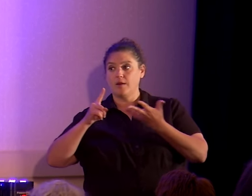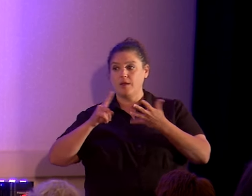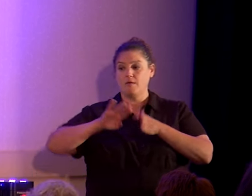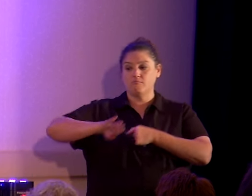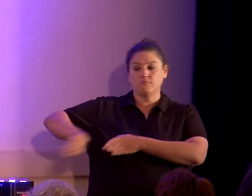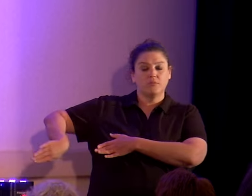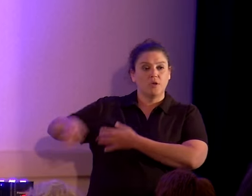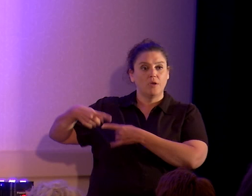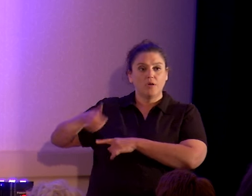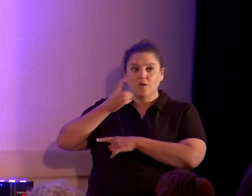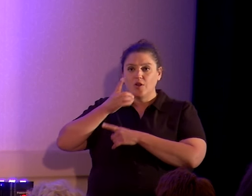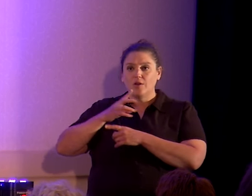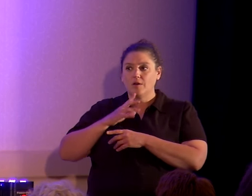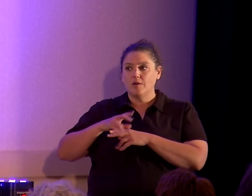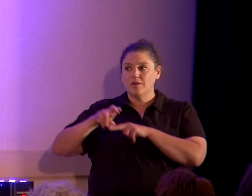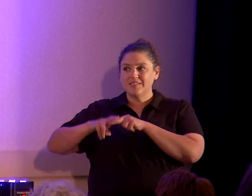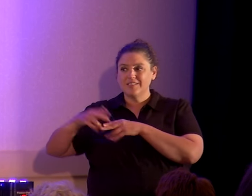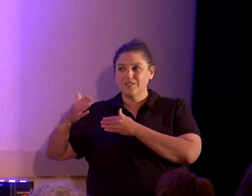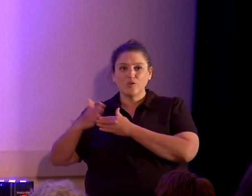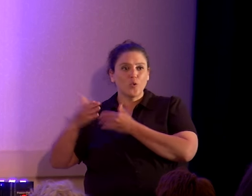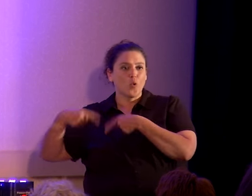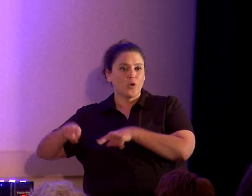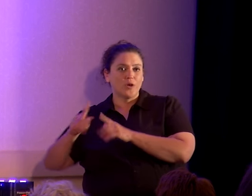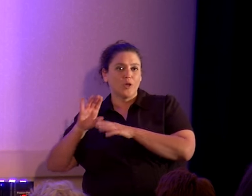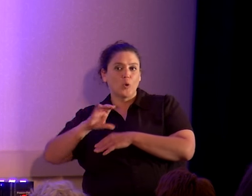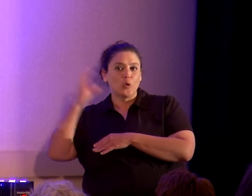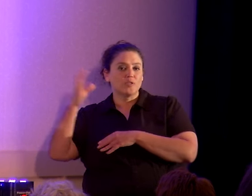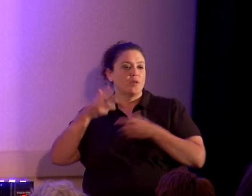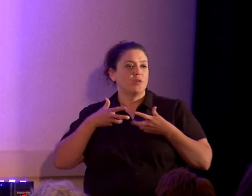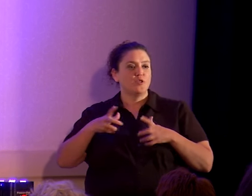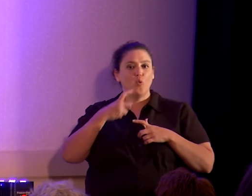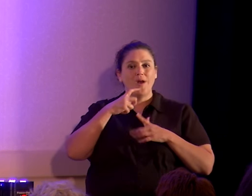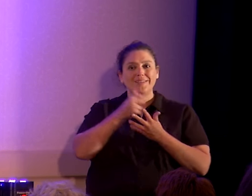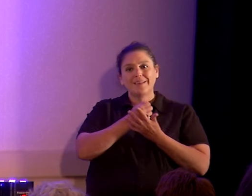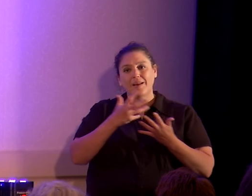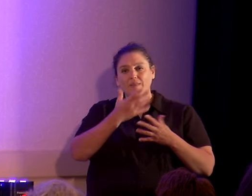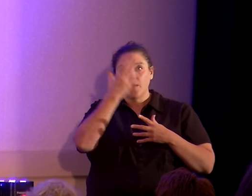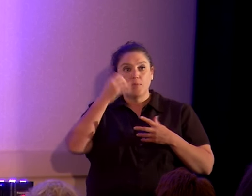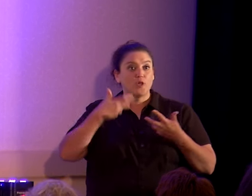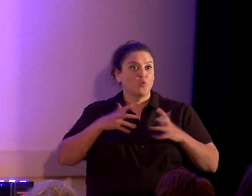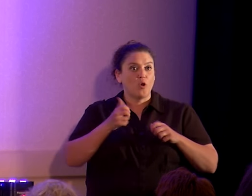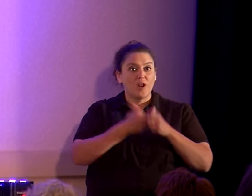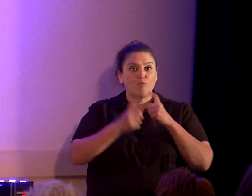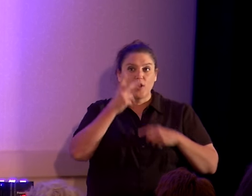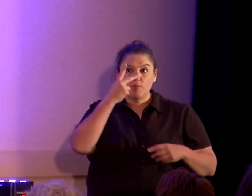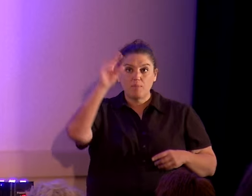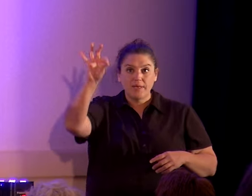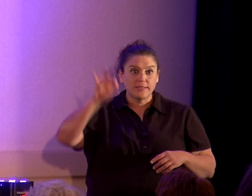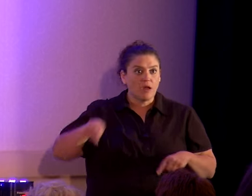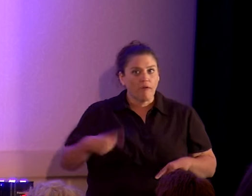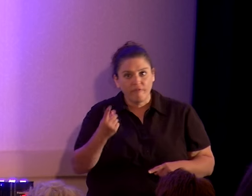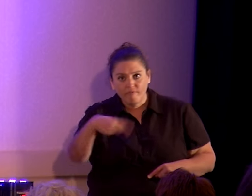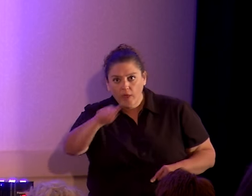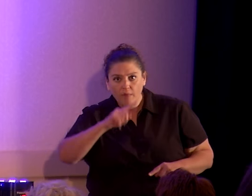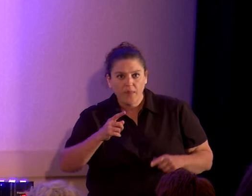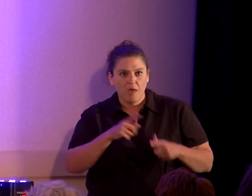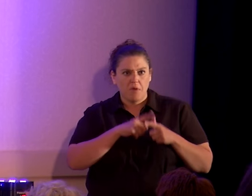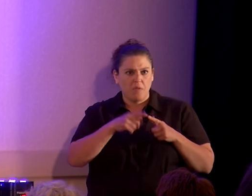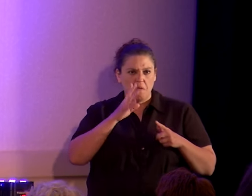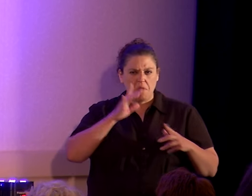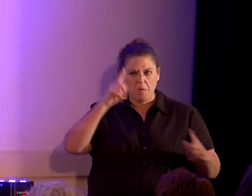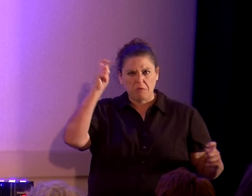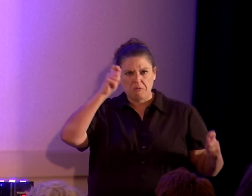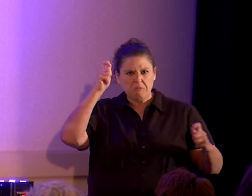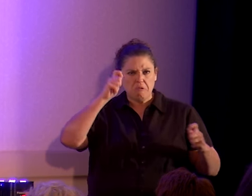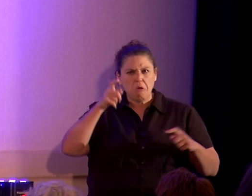and sits over in the corner for Christmas time, and doesn't actually want to say anything because we don't want to piss everybody off, and have them look, Matt